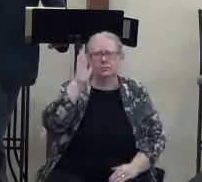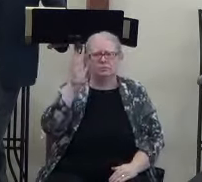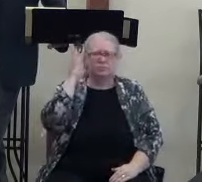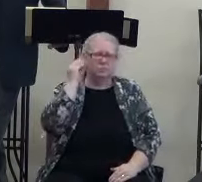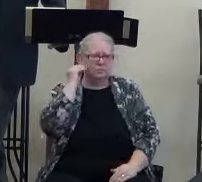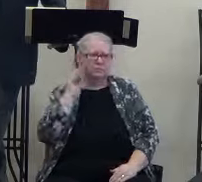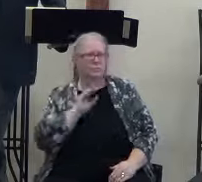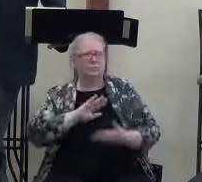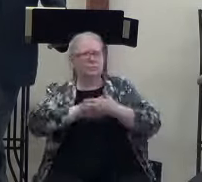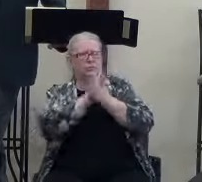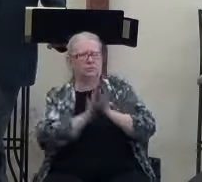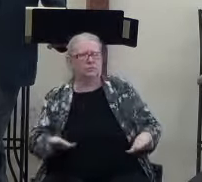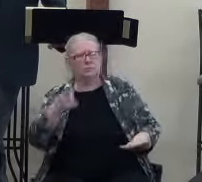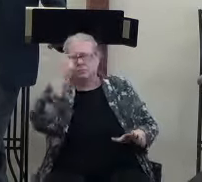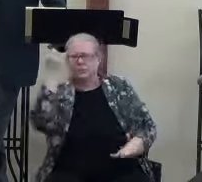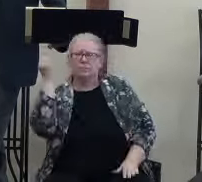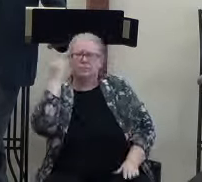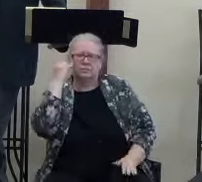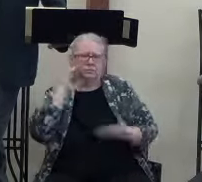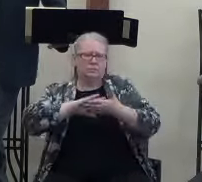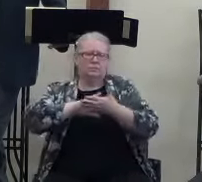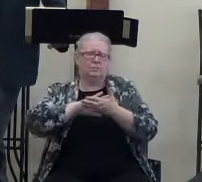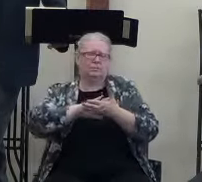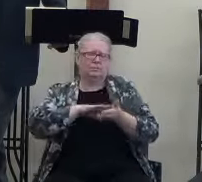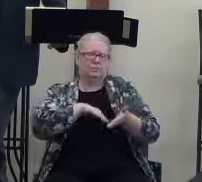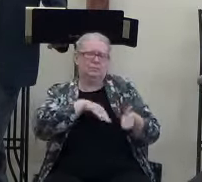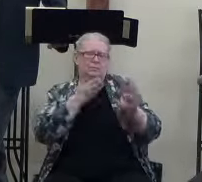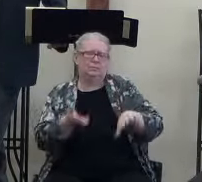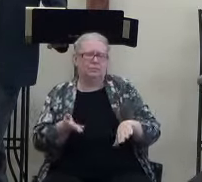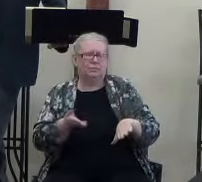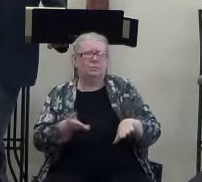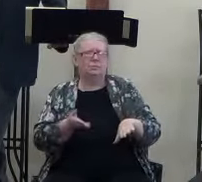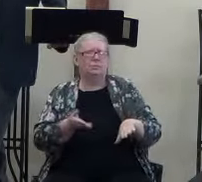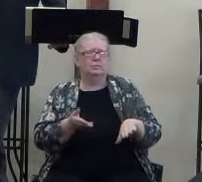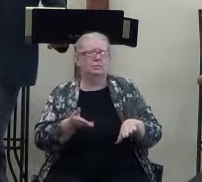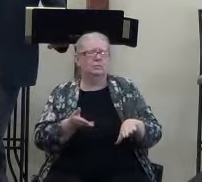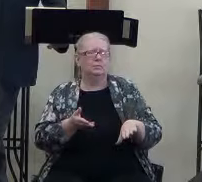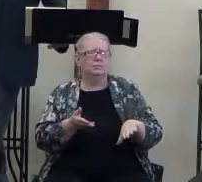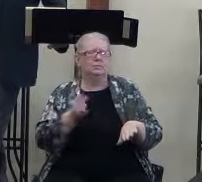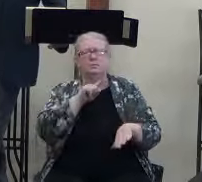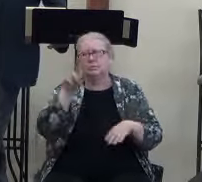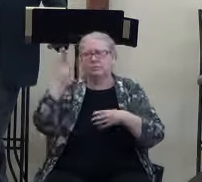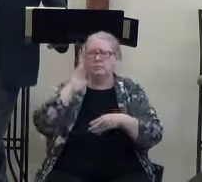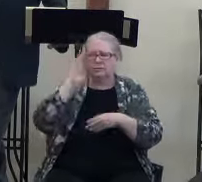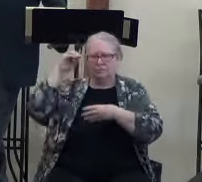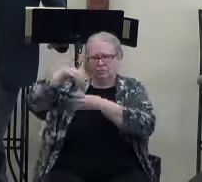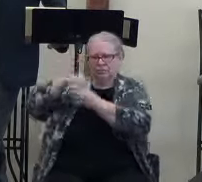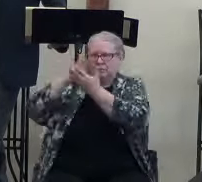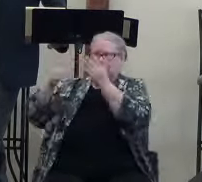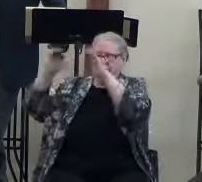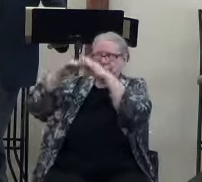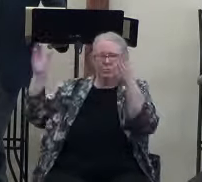you die or your breath is taken away, you're going to end up in heaven where there's no more sickness, sadness,